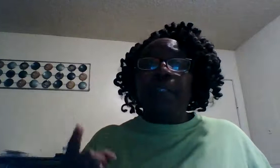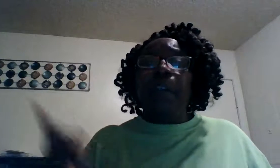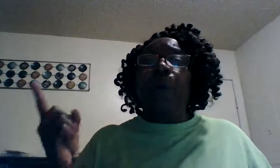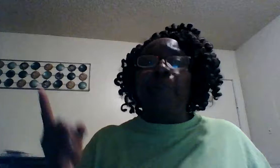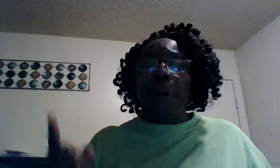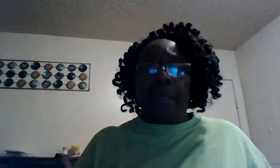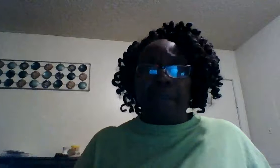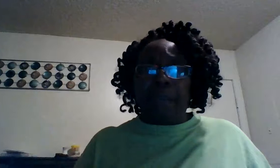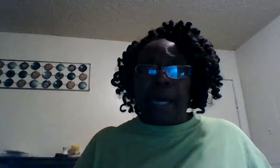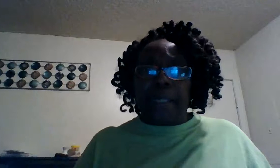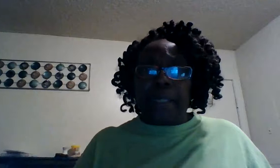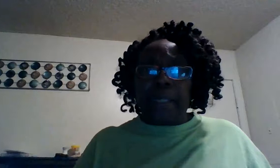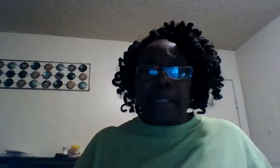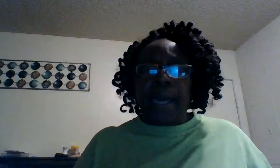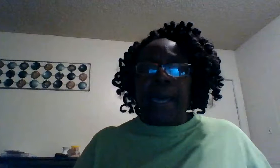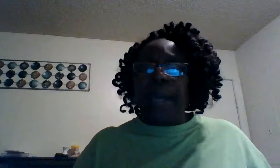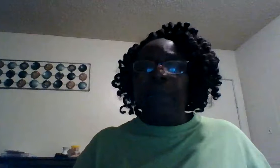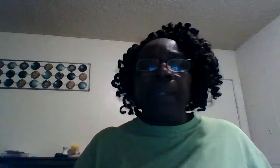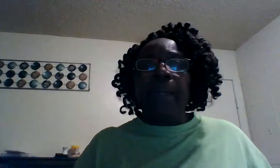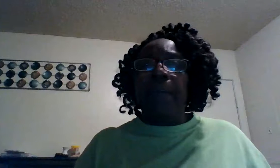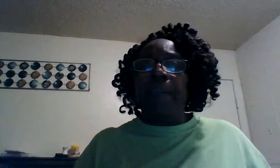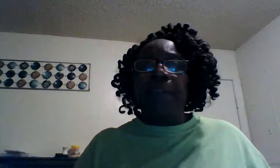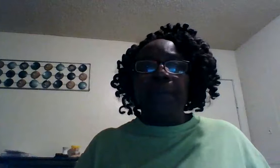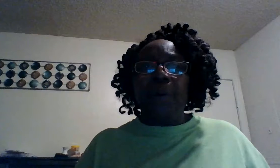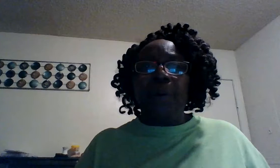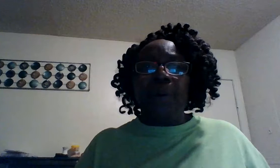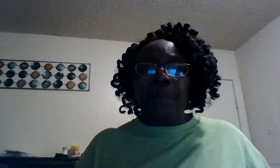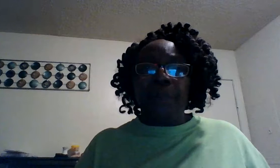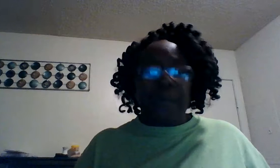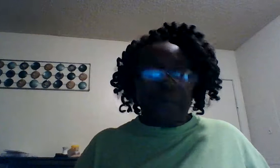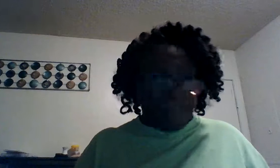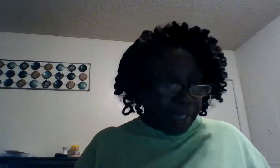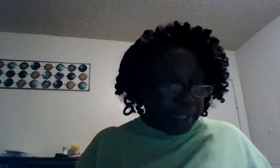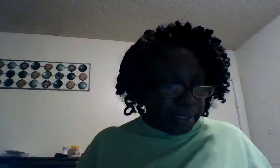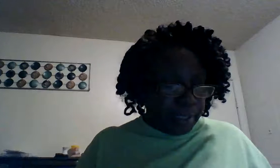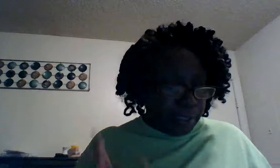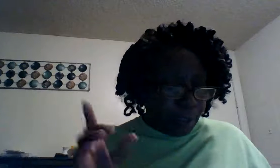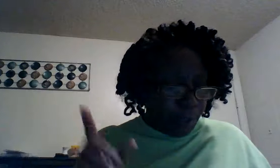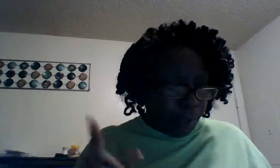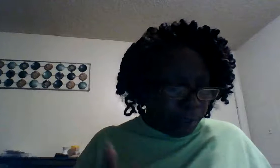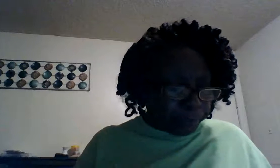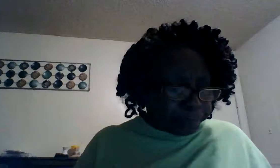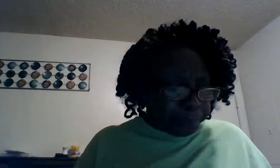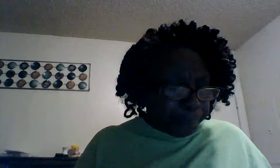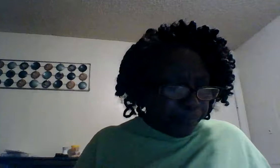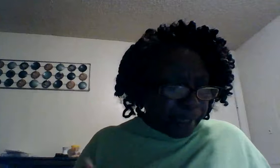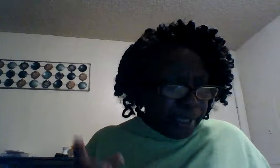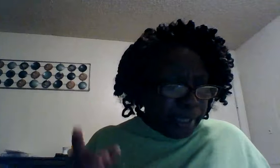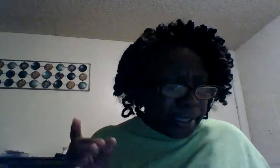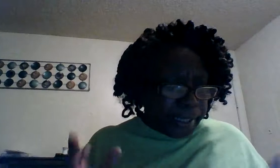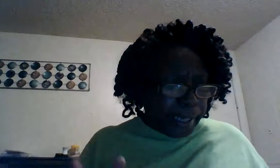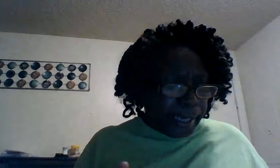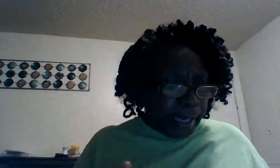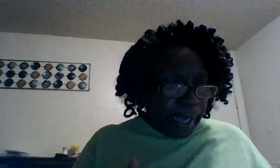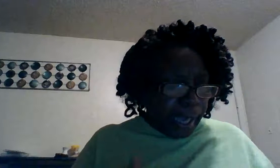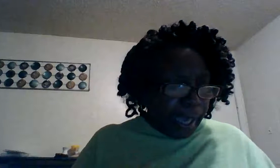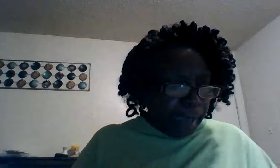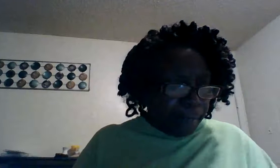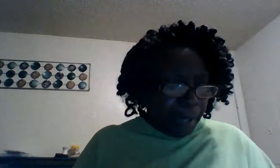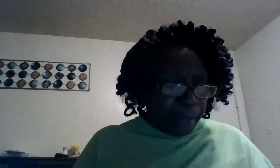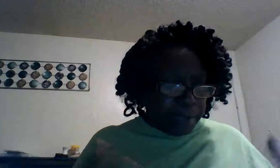your martyr body out of whatever you're going to in faith and let's go on and he said i paul